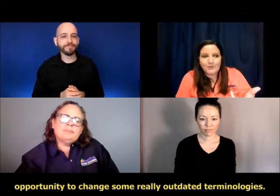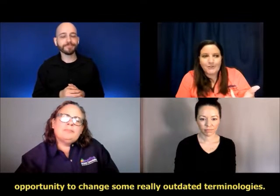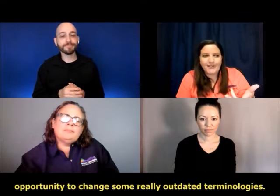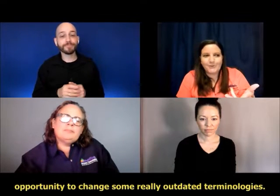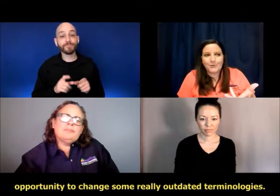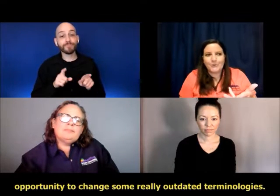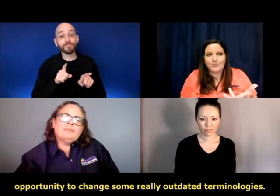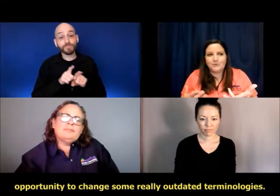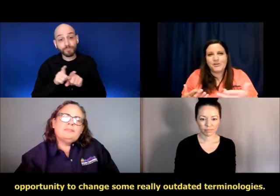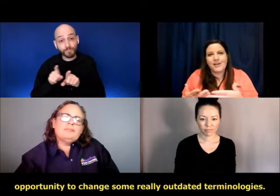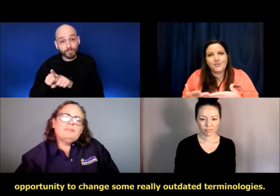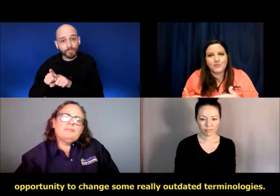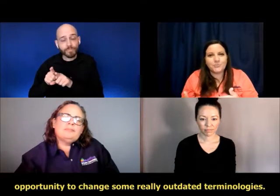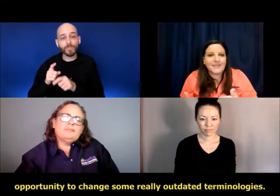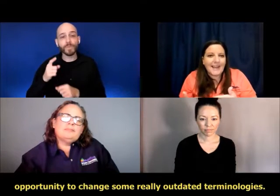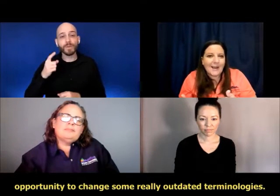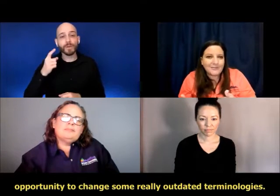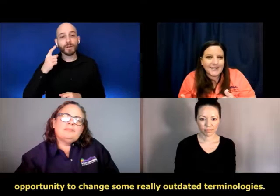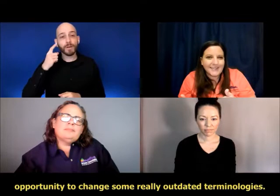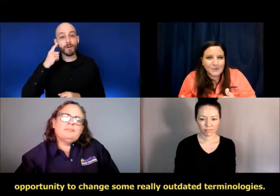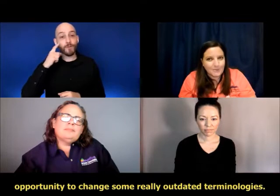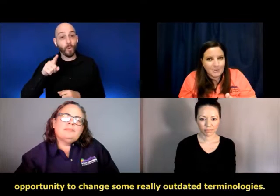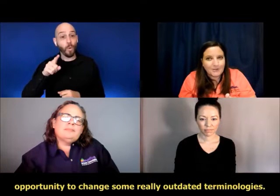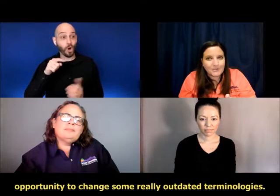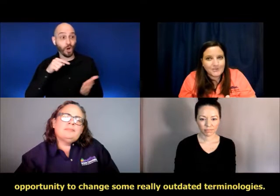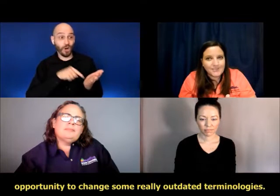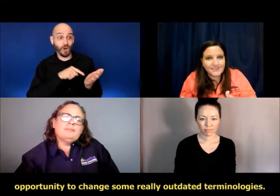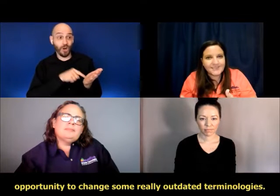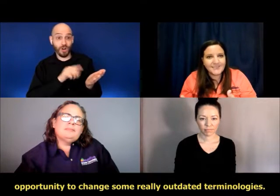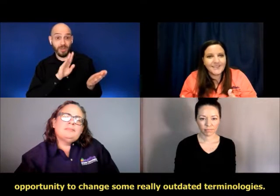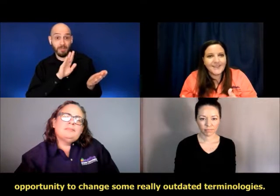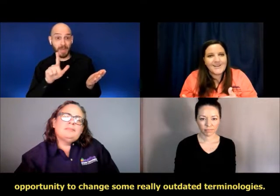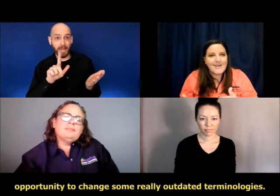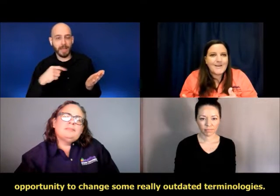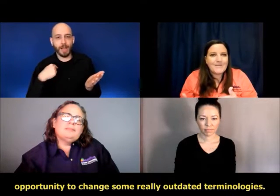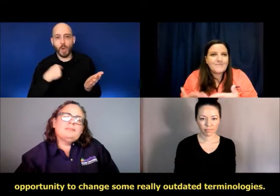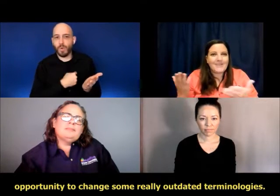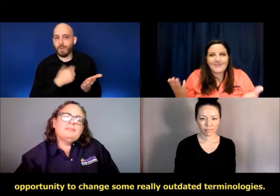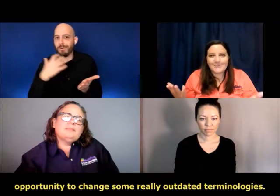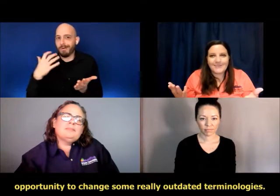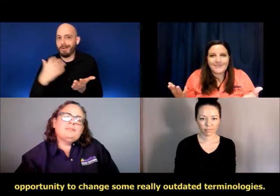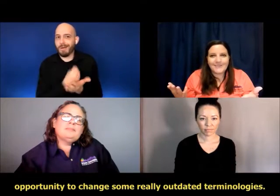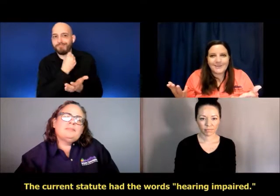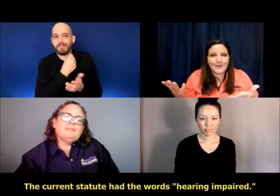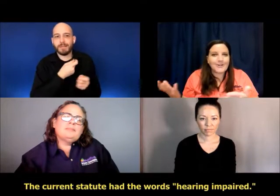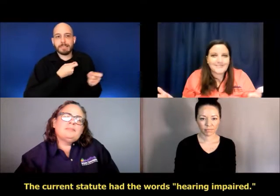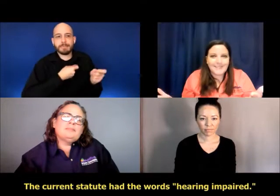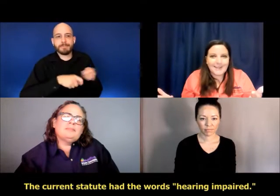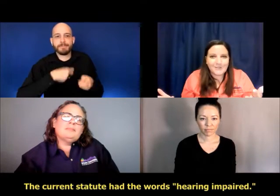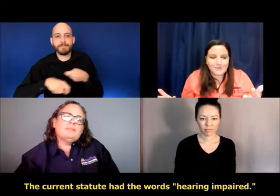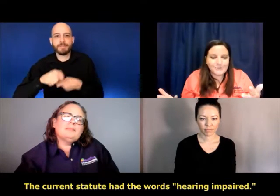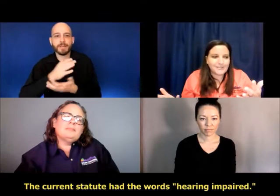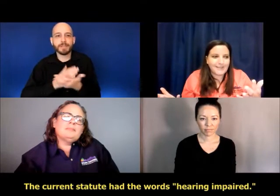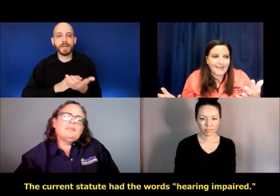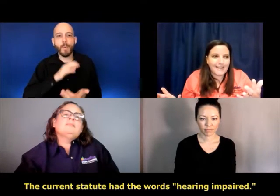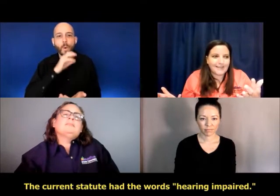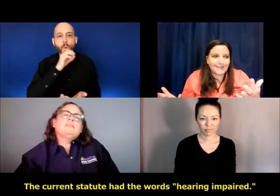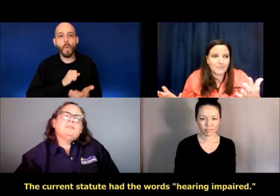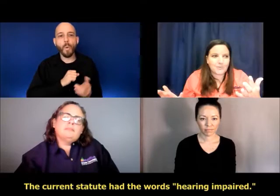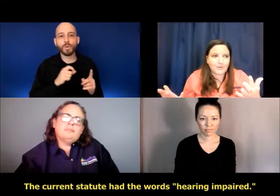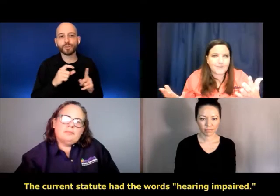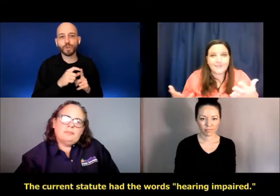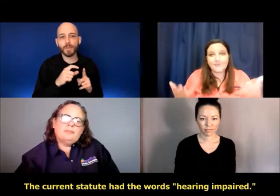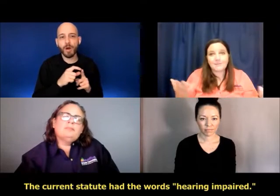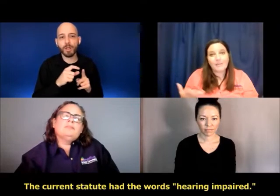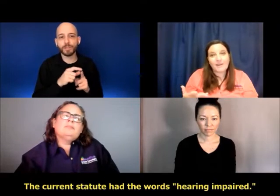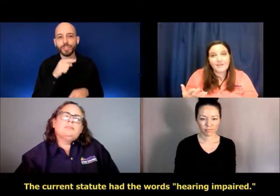us an opportunity to change some really outdated terminologies. Um, the legend, the current statute had